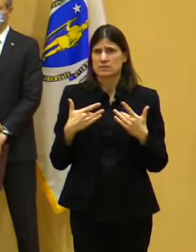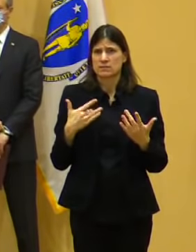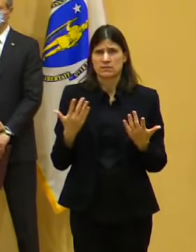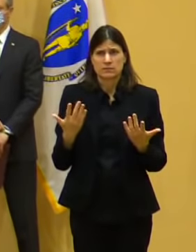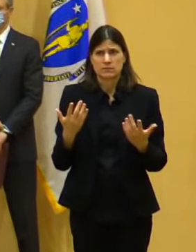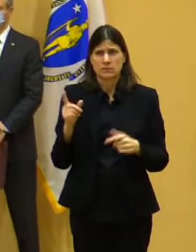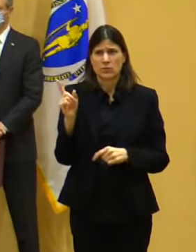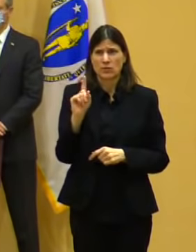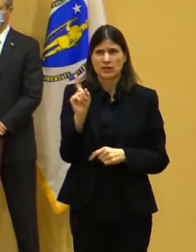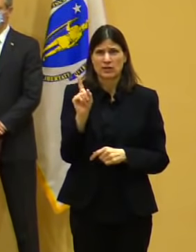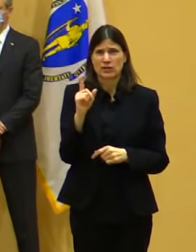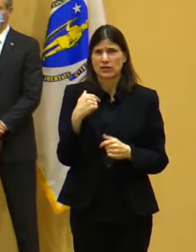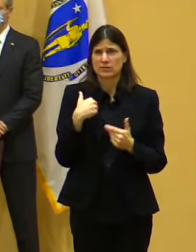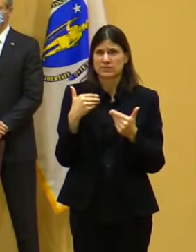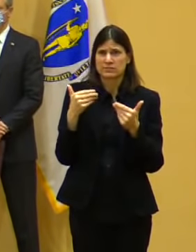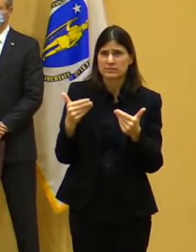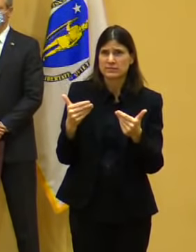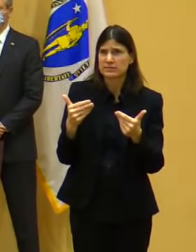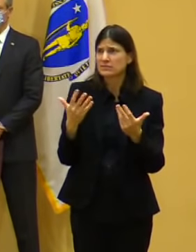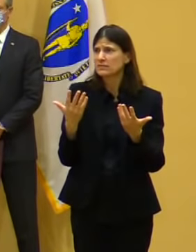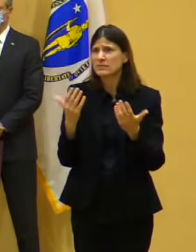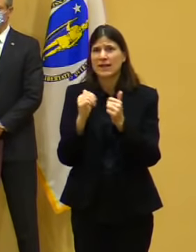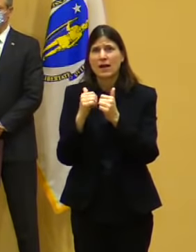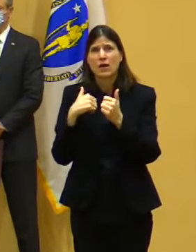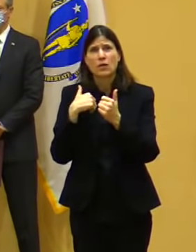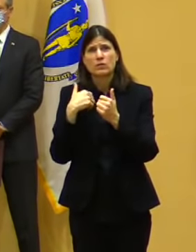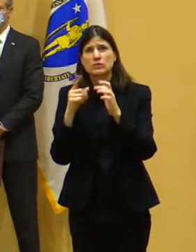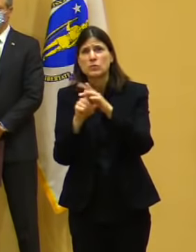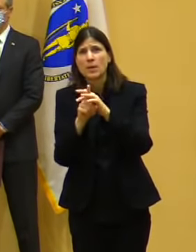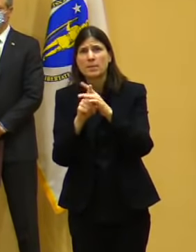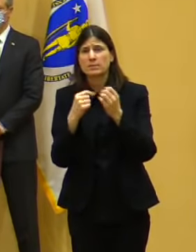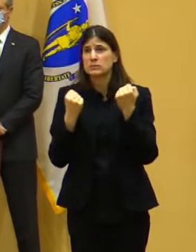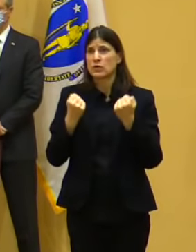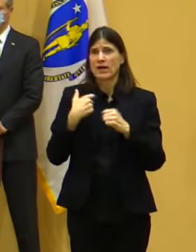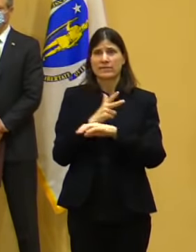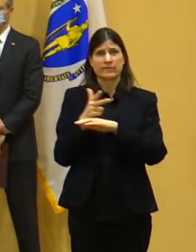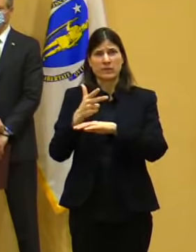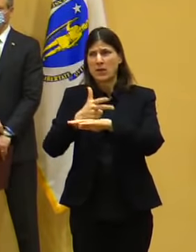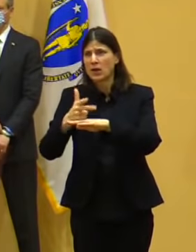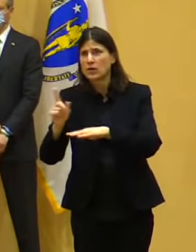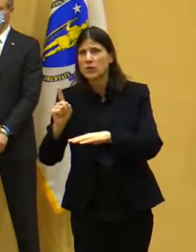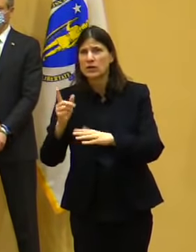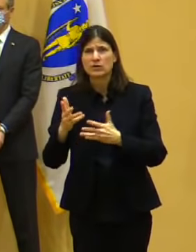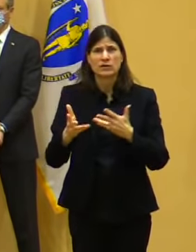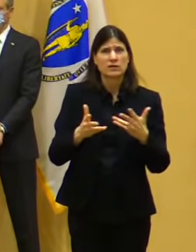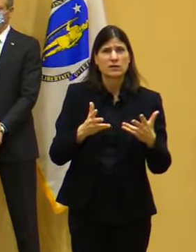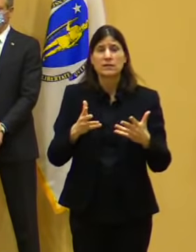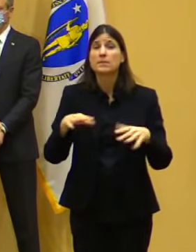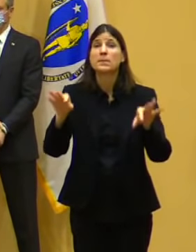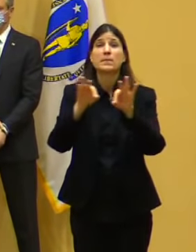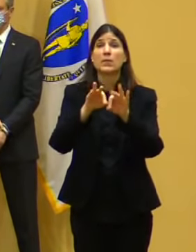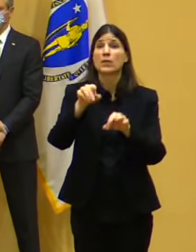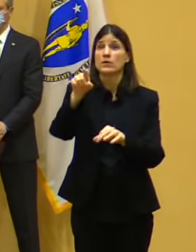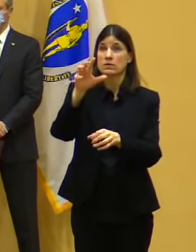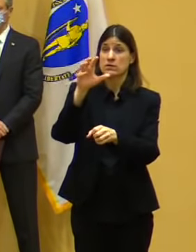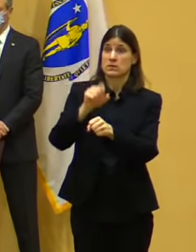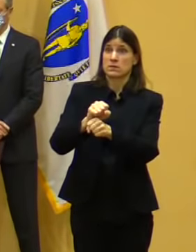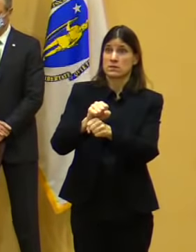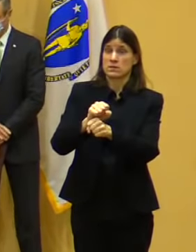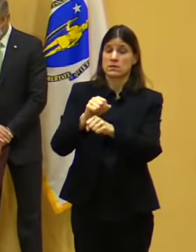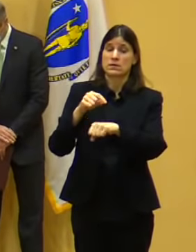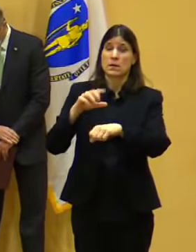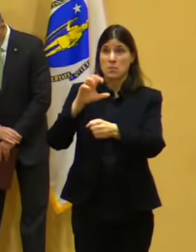a no-line experience, trying to encourage people to not come early for their appointments. It is possible there might just be a wait.